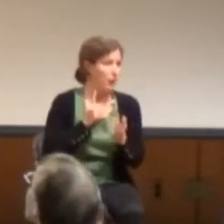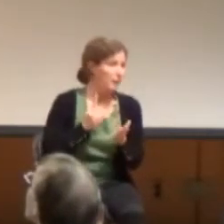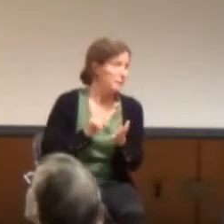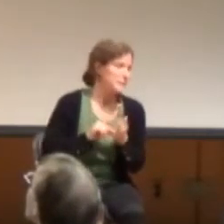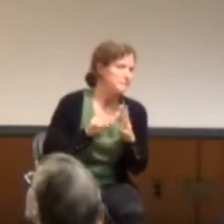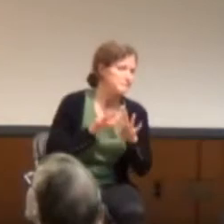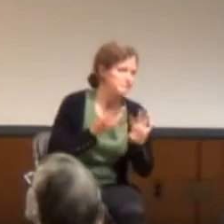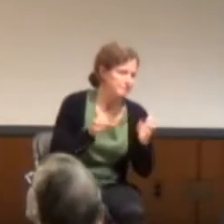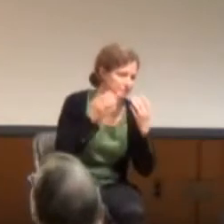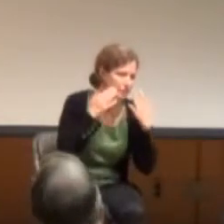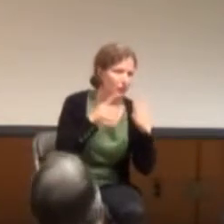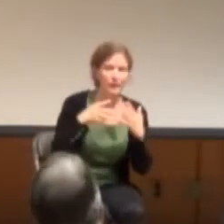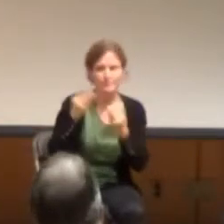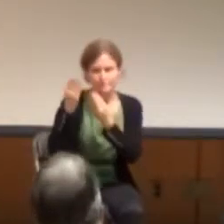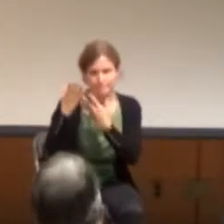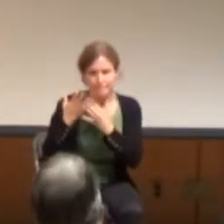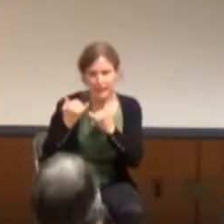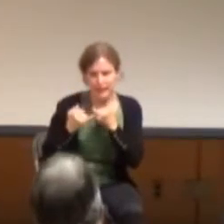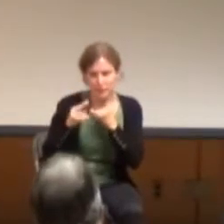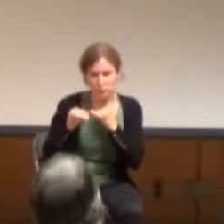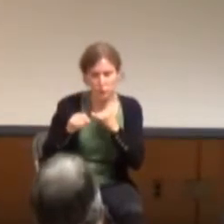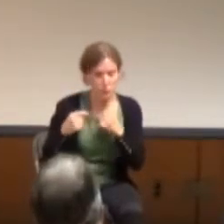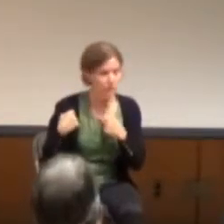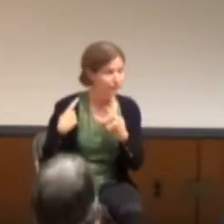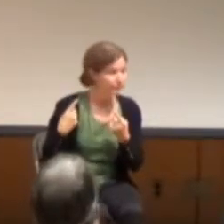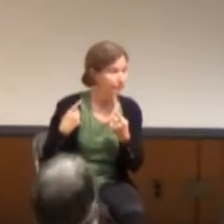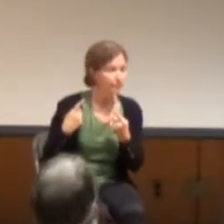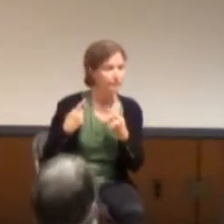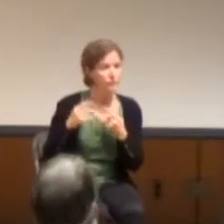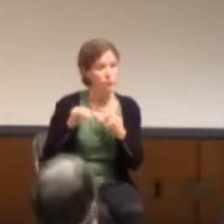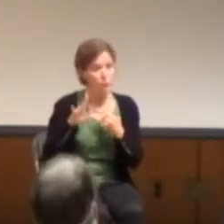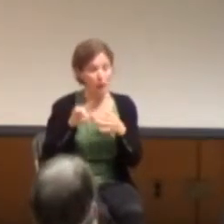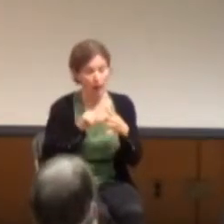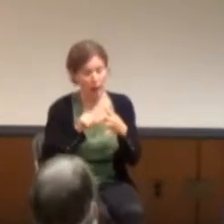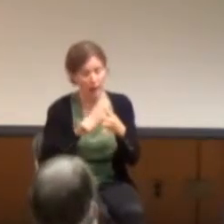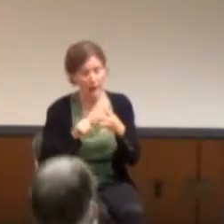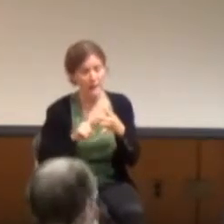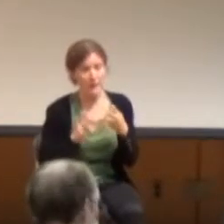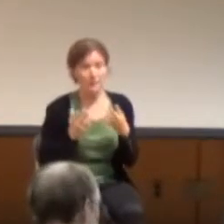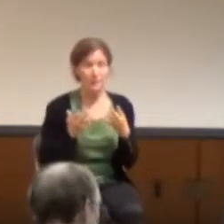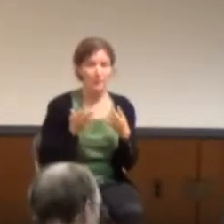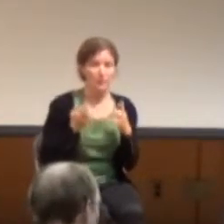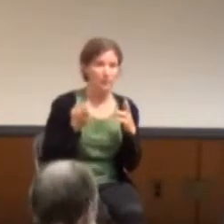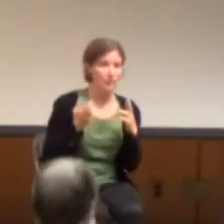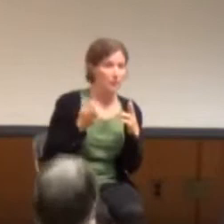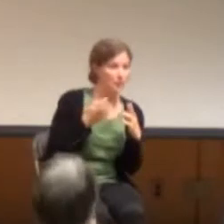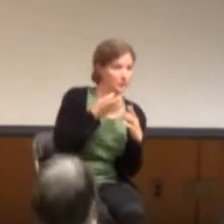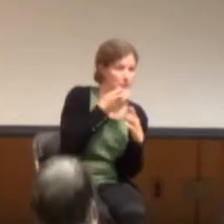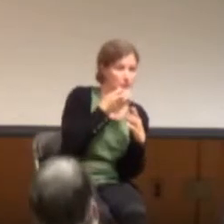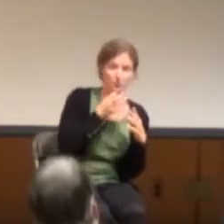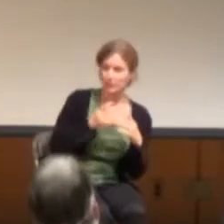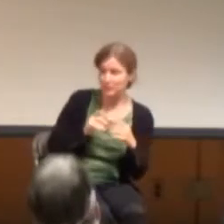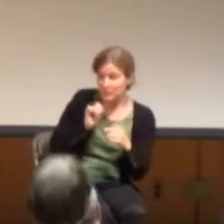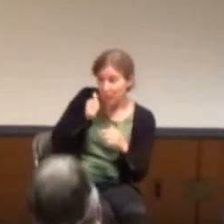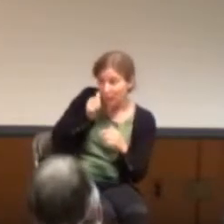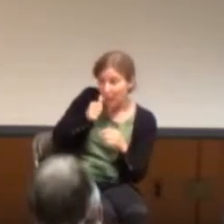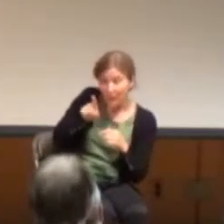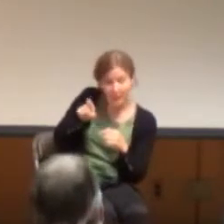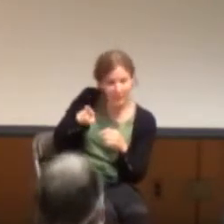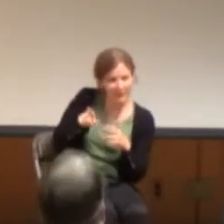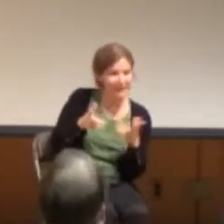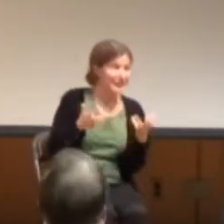but they told me the end of June or early July, so it should be fitting any time now. So it should be tomorrow.